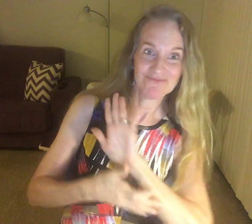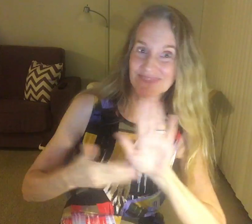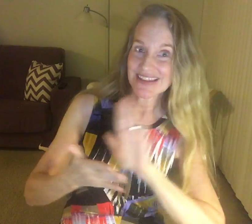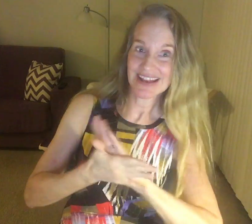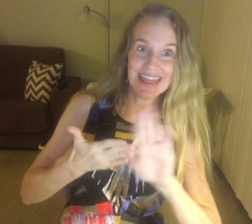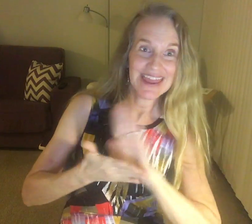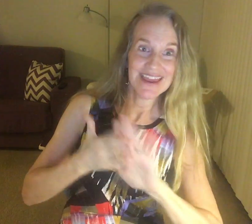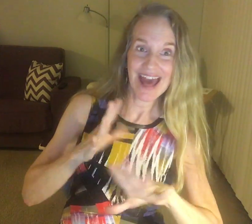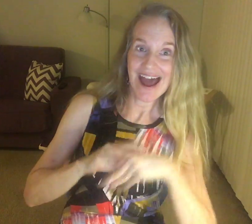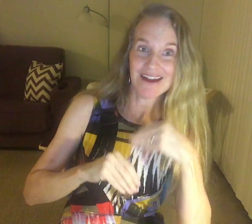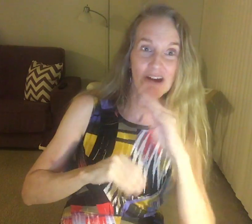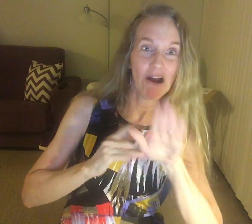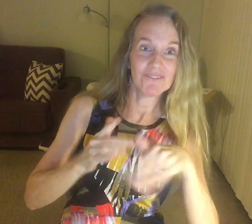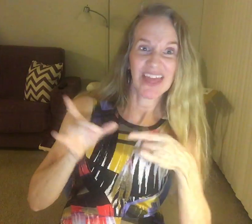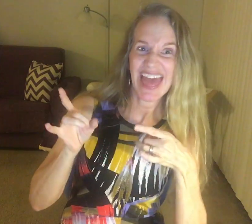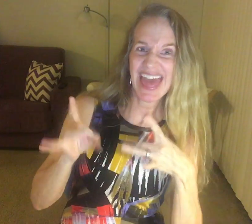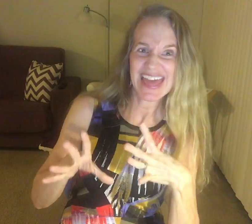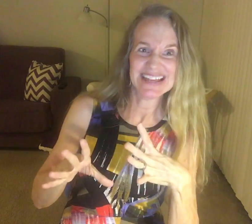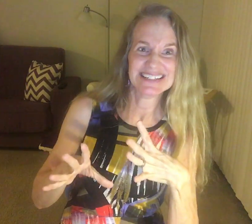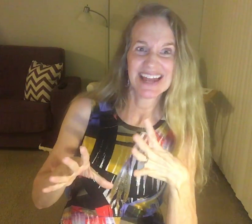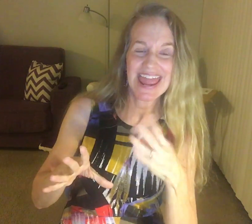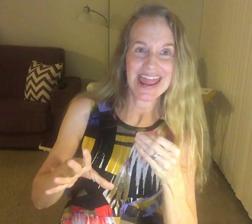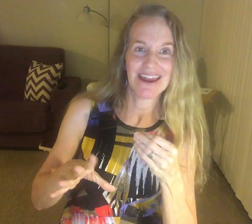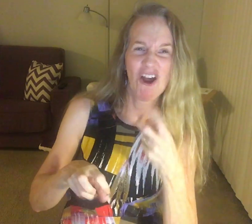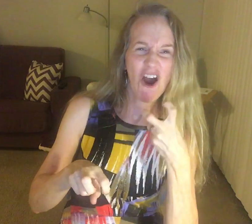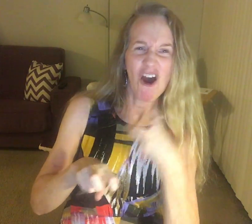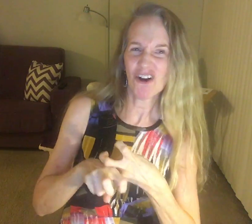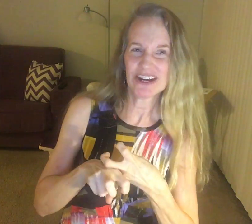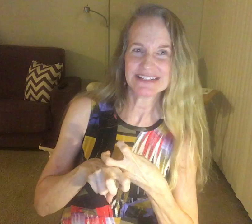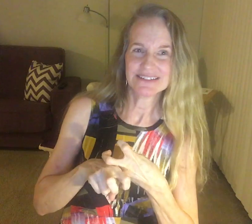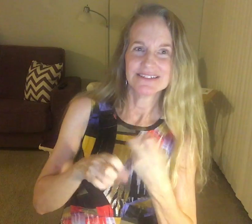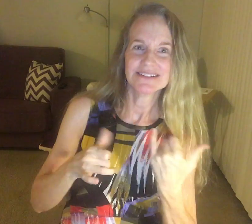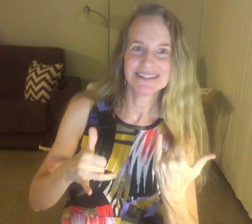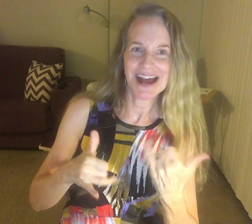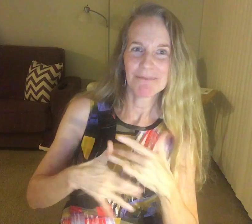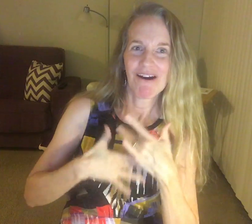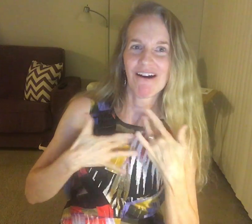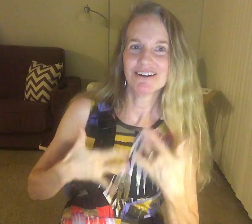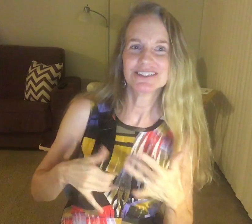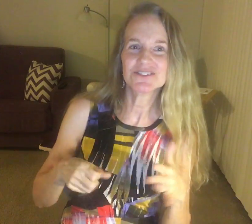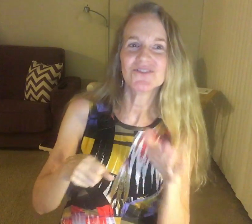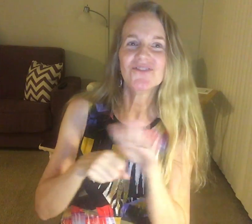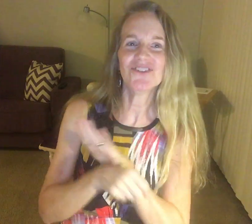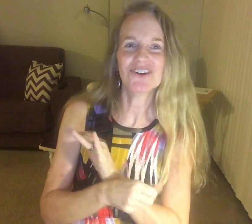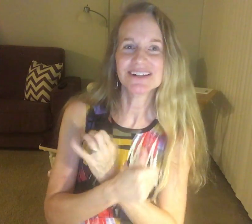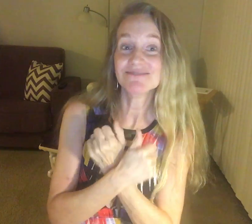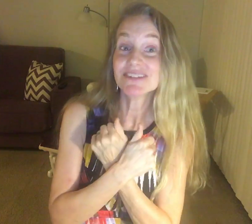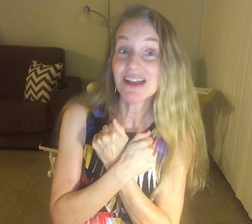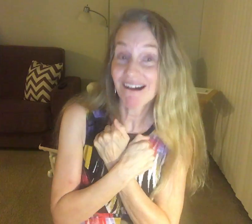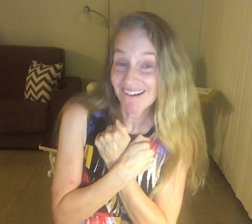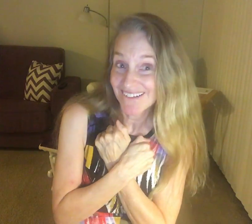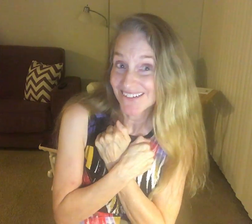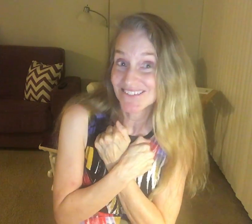peeling out all the hate and hurting, and I'm hardly full of love